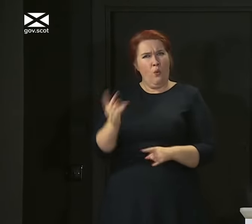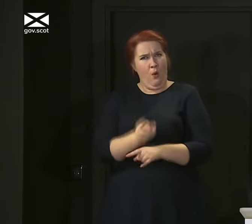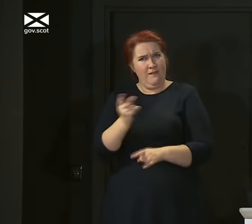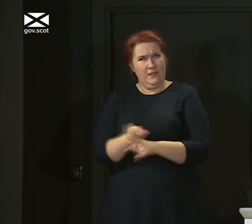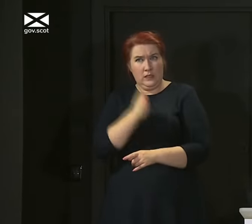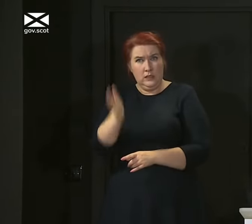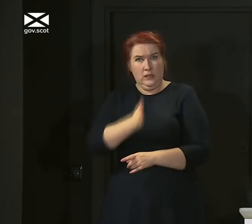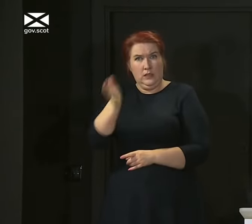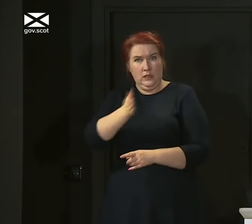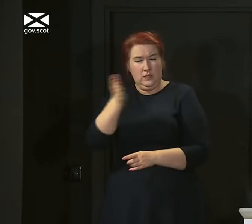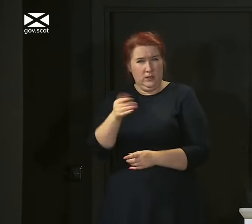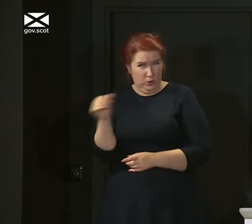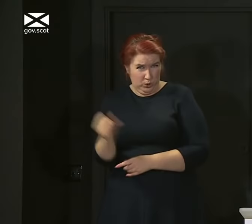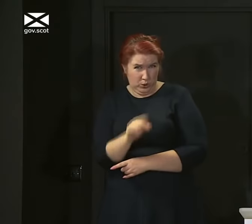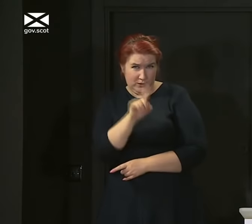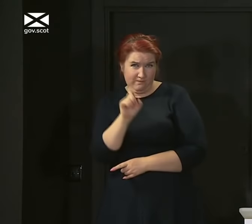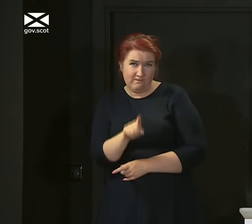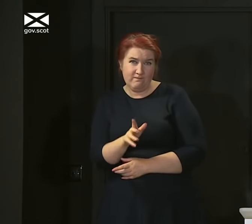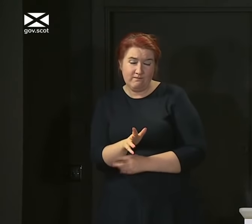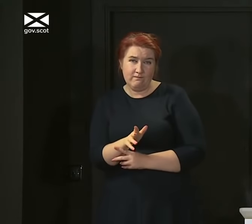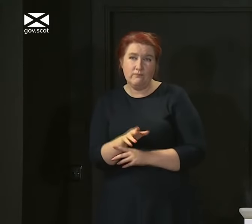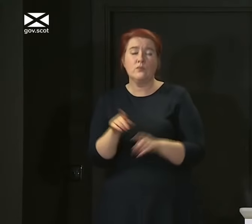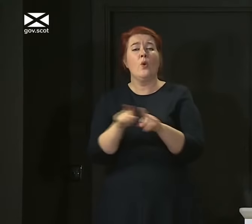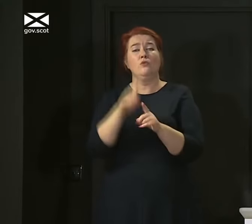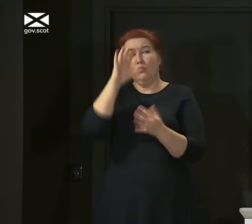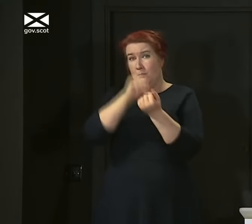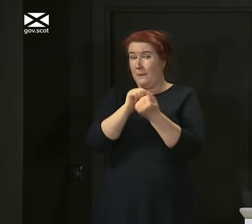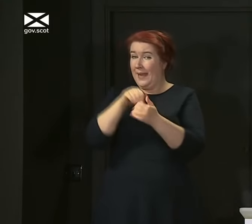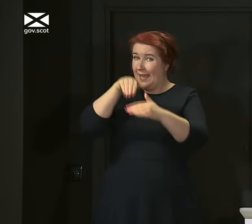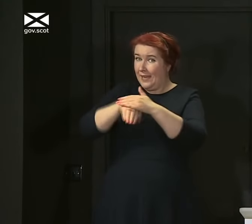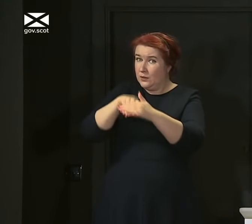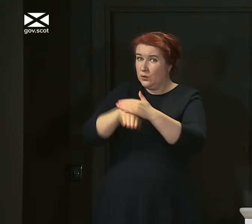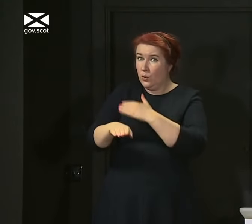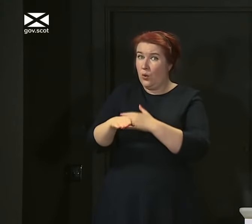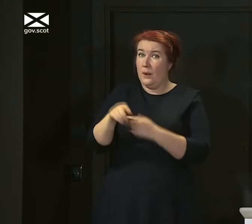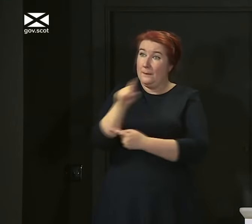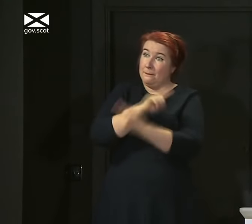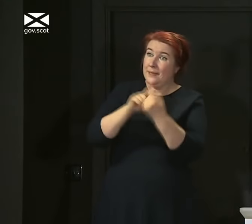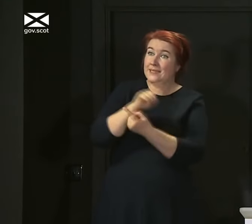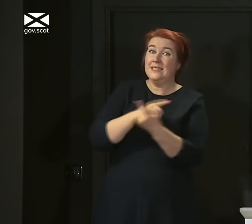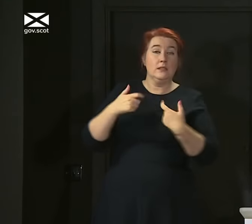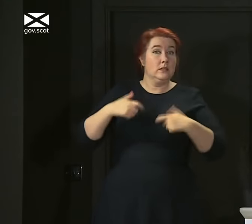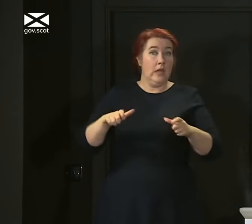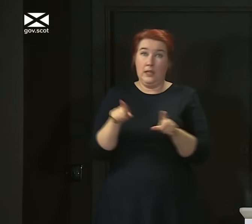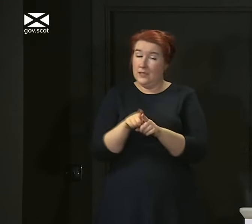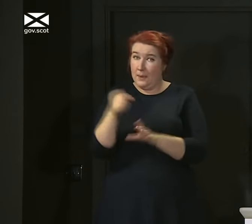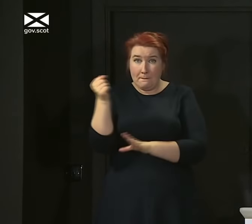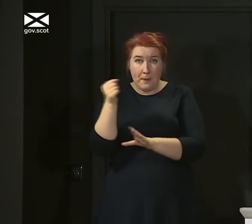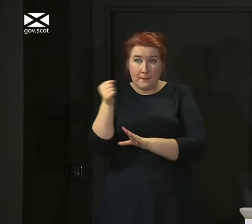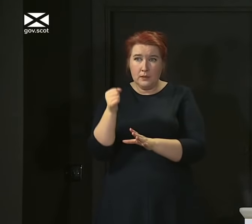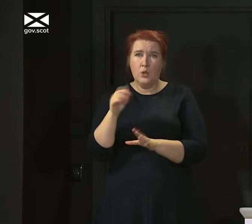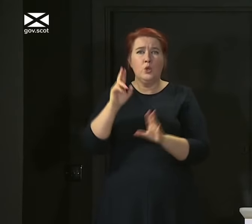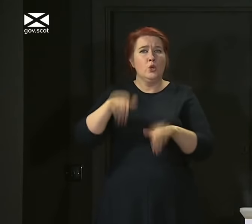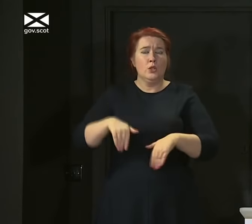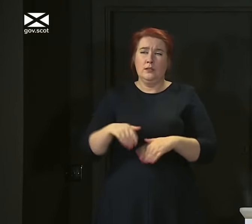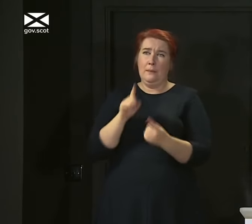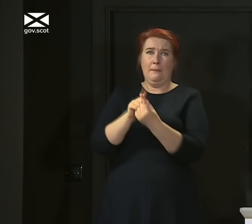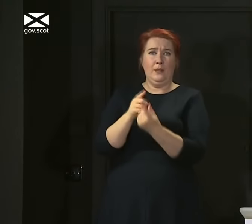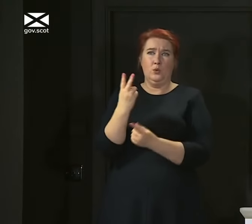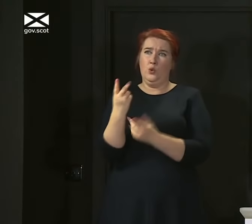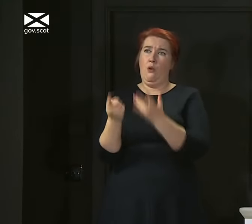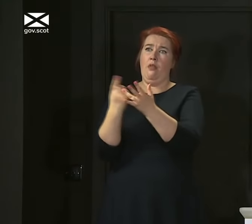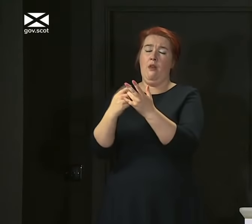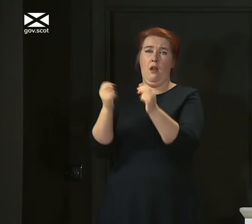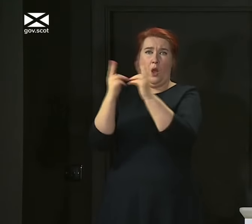them. And remember that the rules on indoor meetings apply in pubs and restaurants as well. You should not be meeting more than two other households